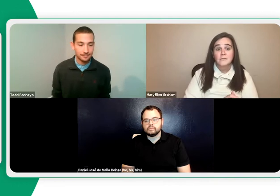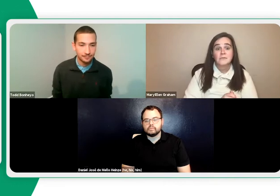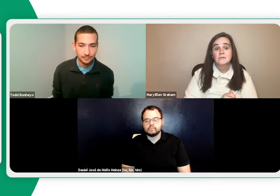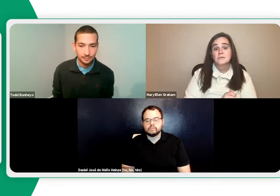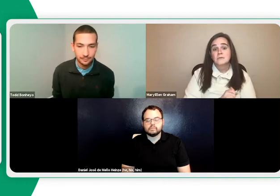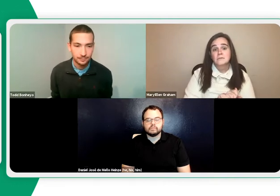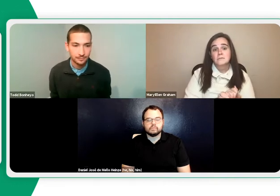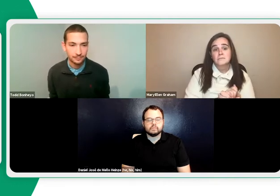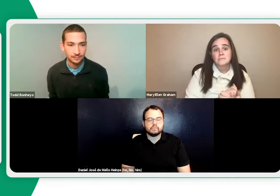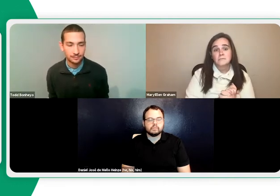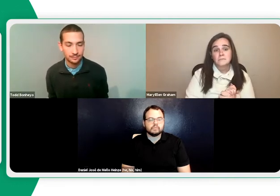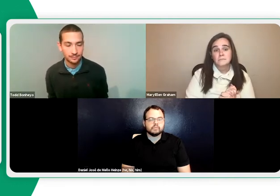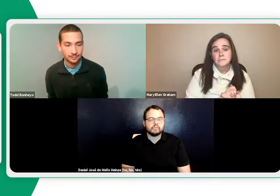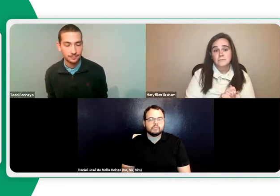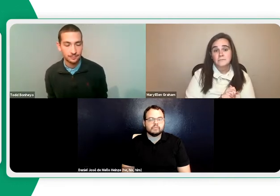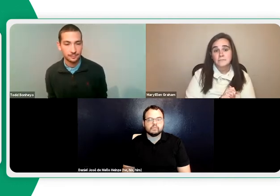the audience. Let's show the poll question, please.